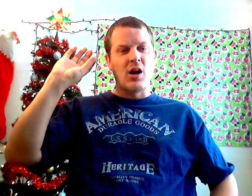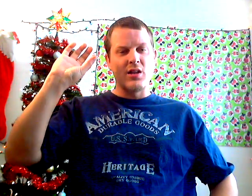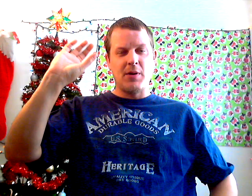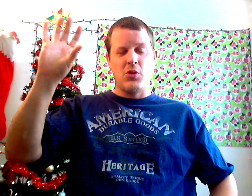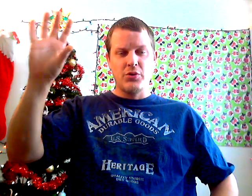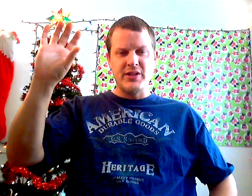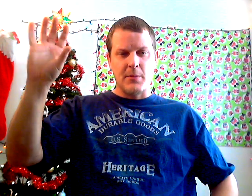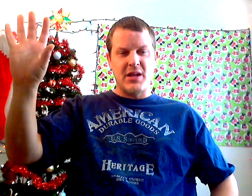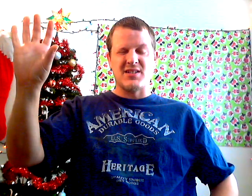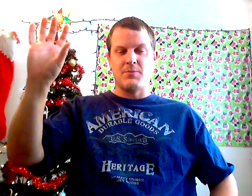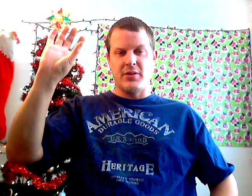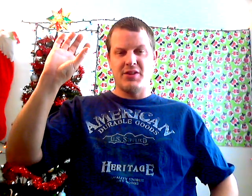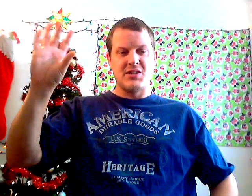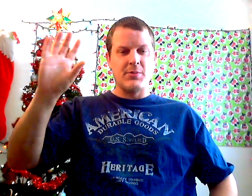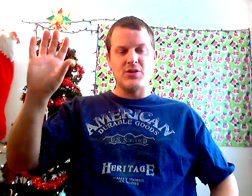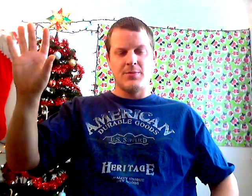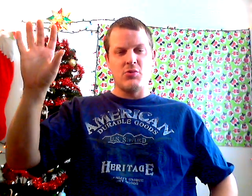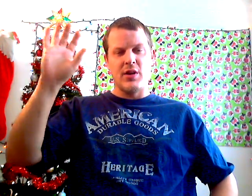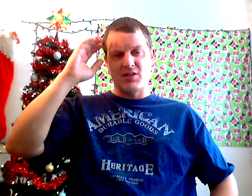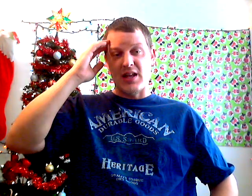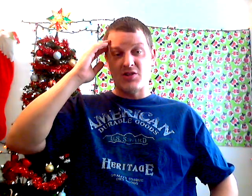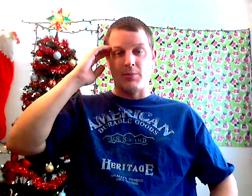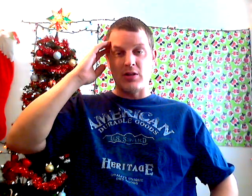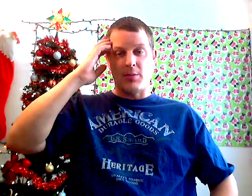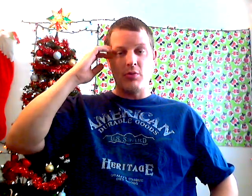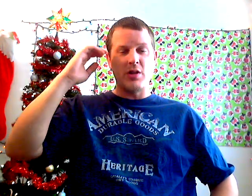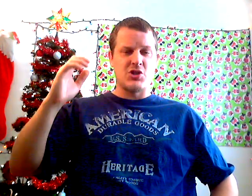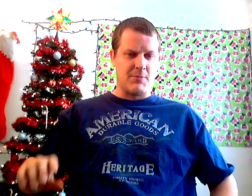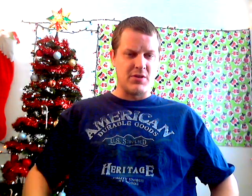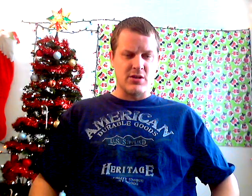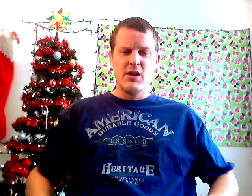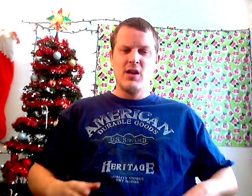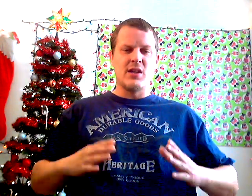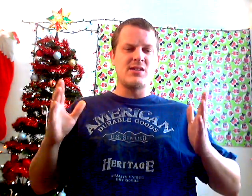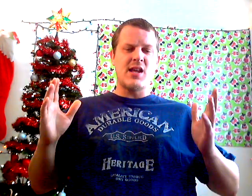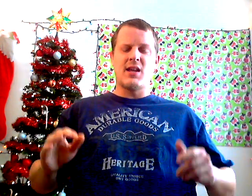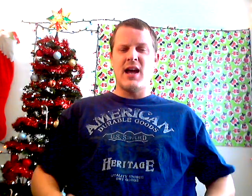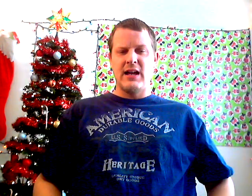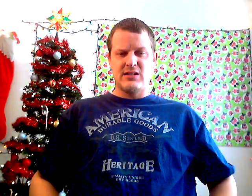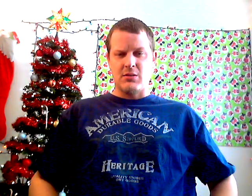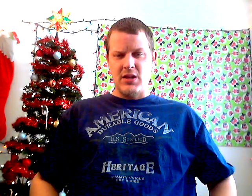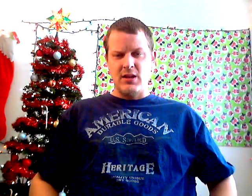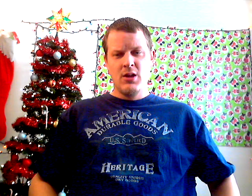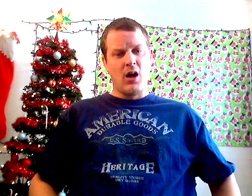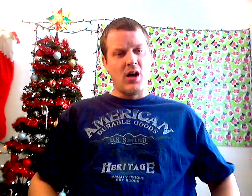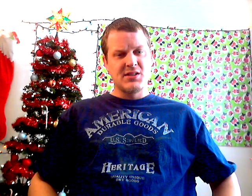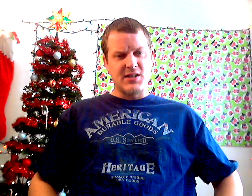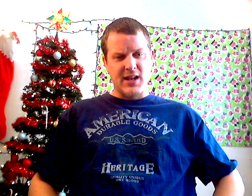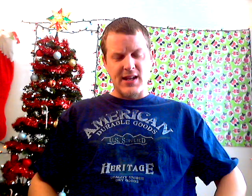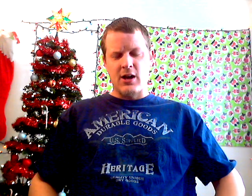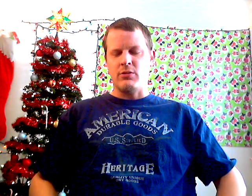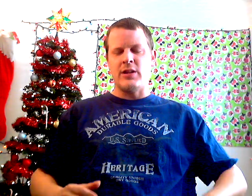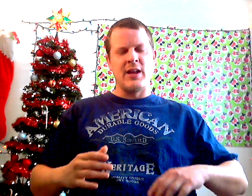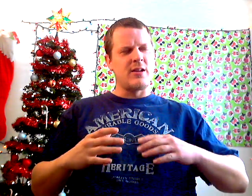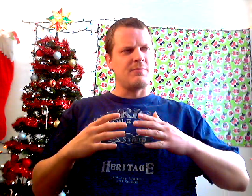I'm talking about holding the biggest belt, the WWF slash WWE championship. And these eight guys to me all stand out and,